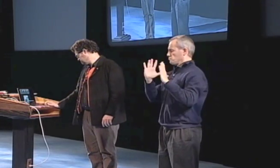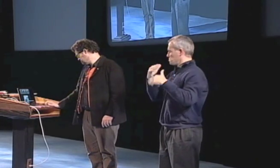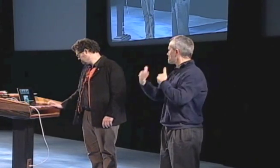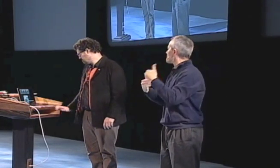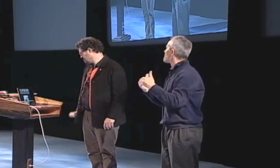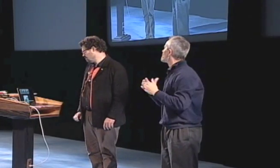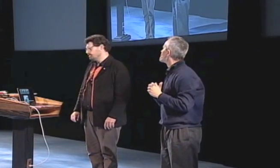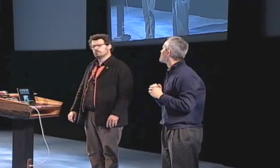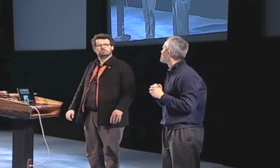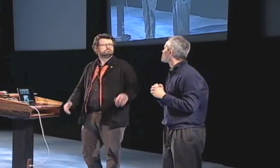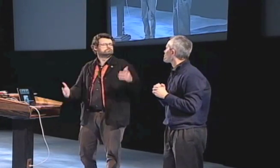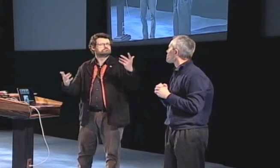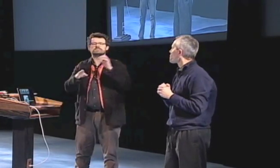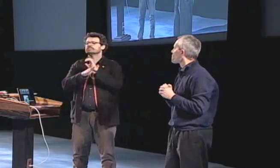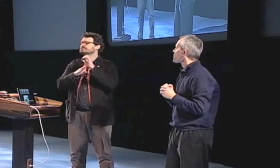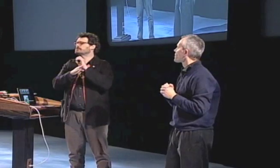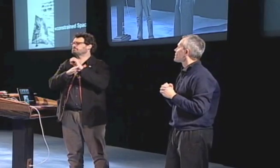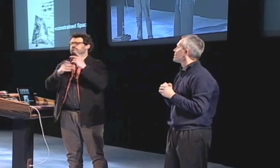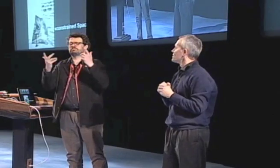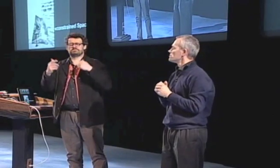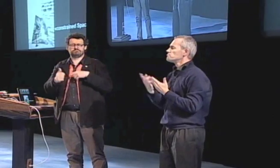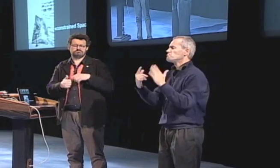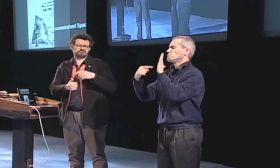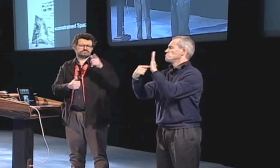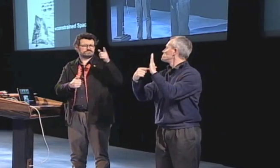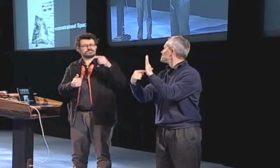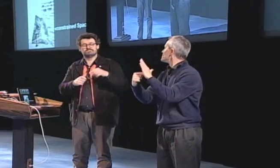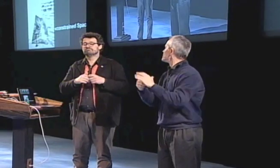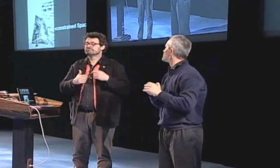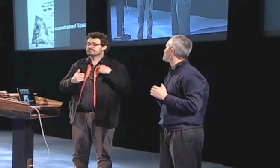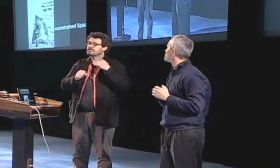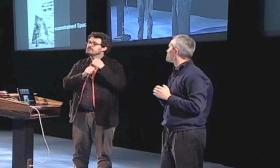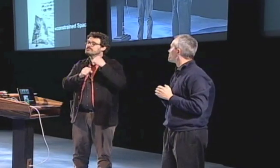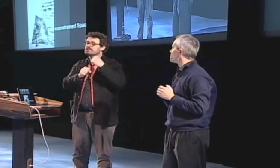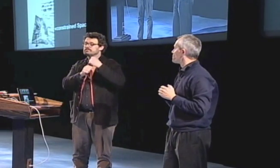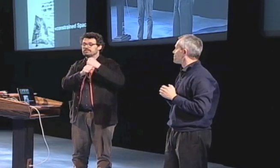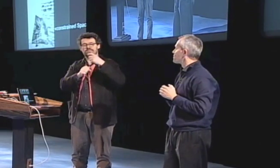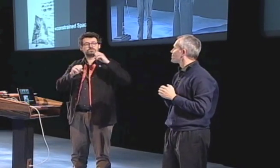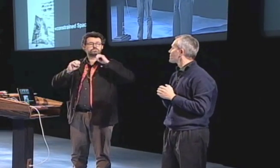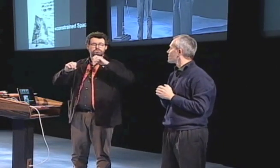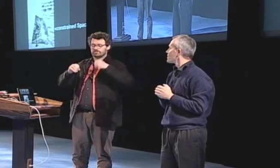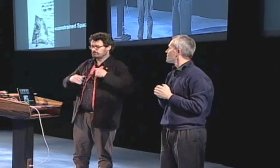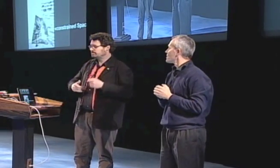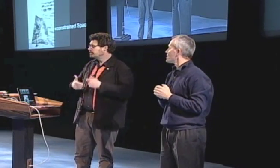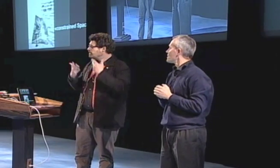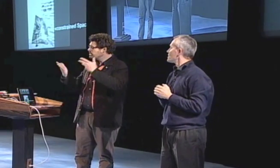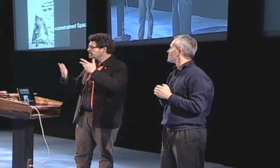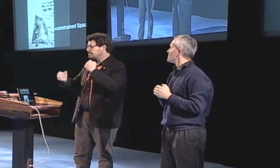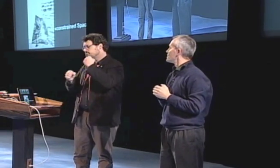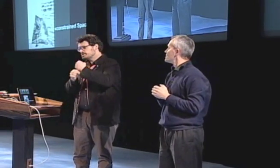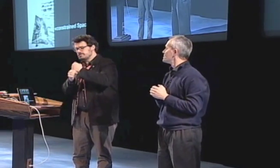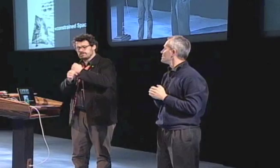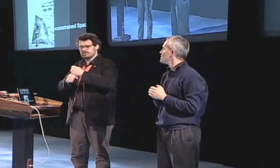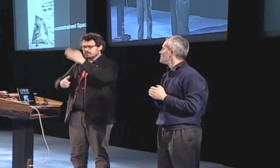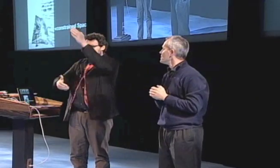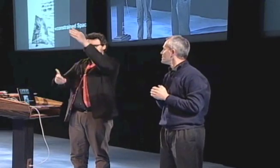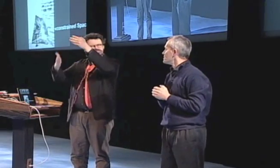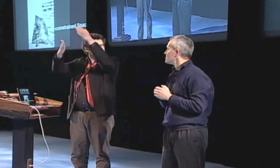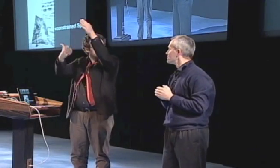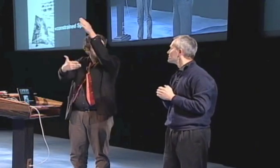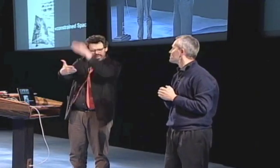The general process of art in the hearing world was something I learned and understand and used in my work as well.